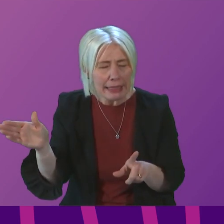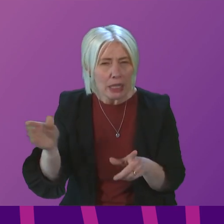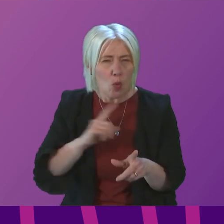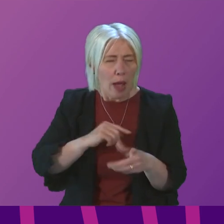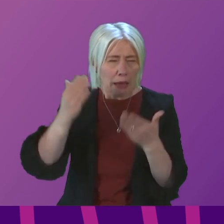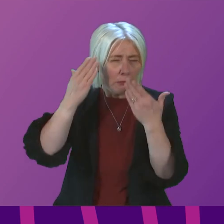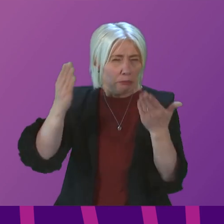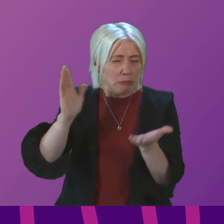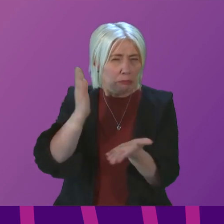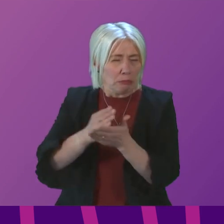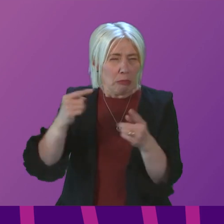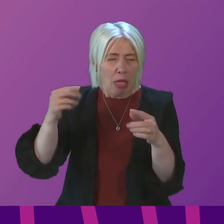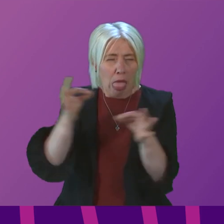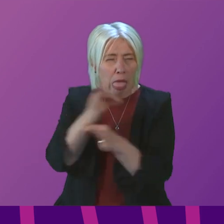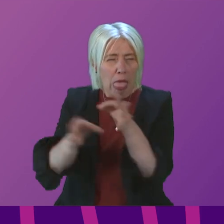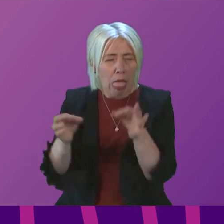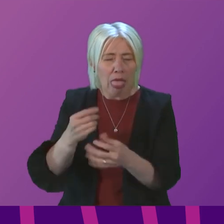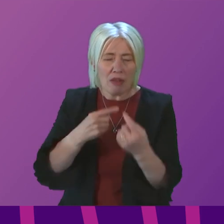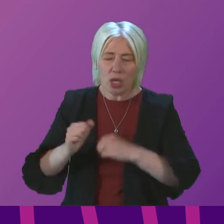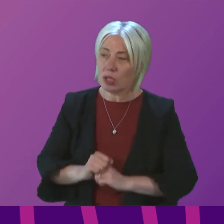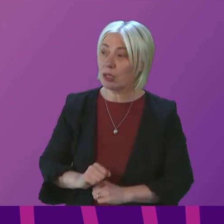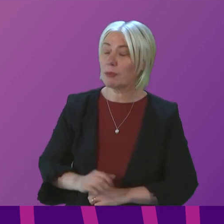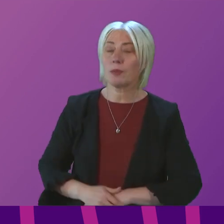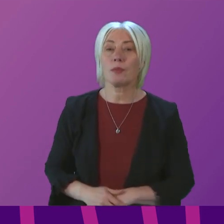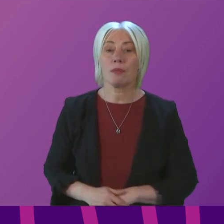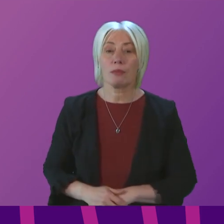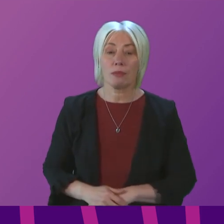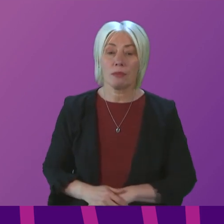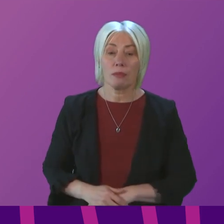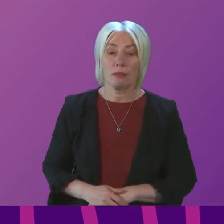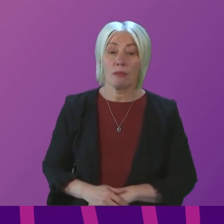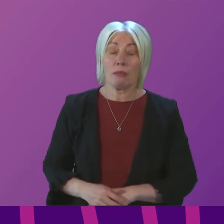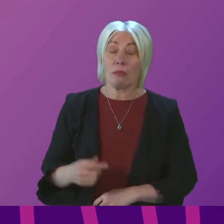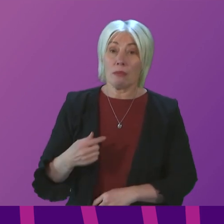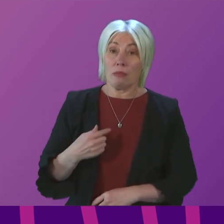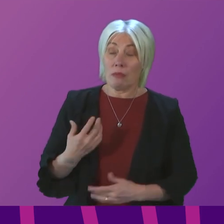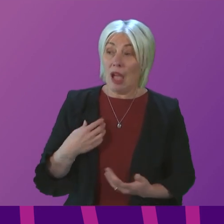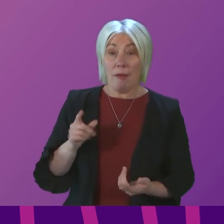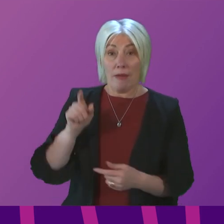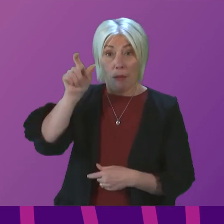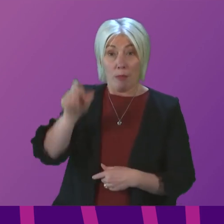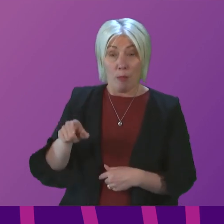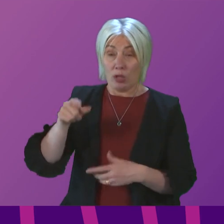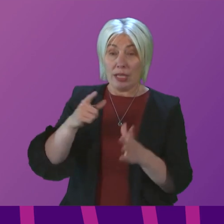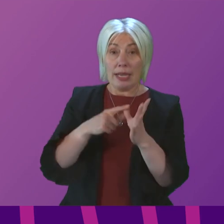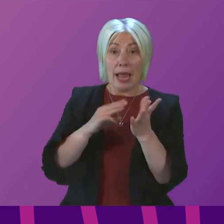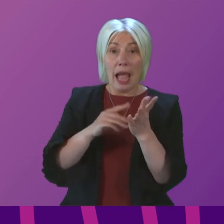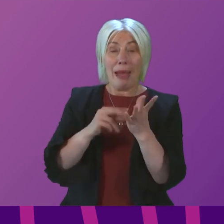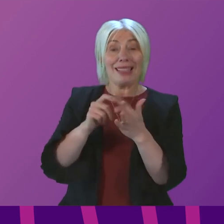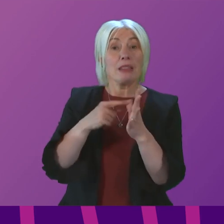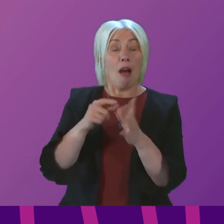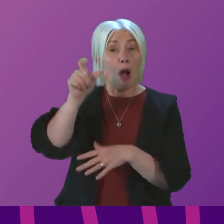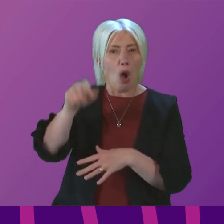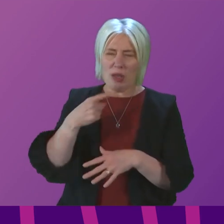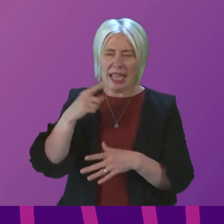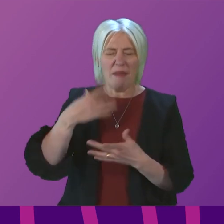First Minister. I would take the opportunity, as I have done personally to Amanda previously, but since she is in the chamber today, will do